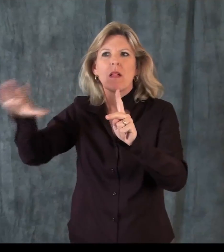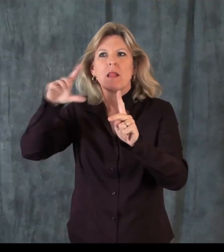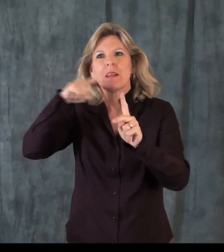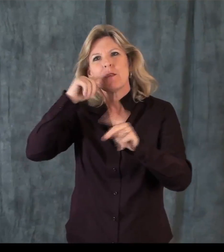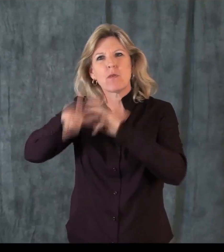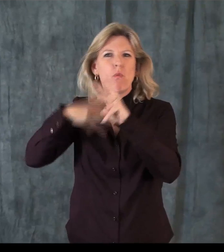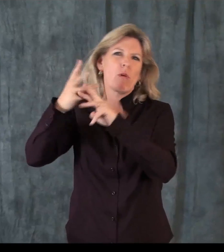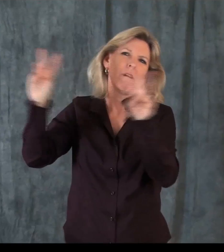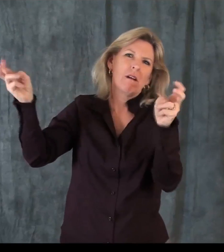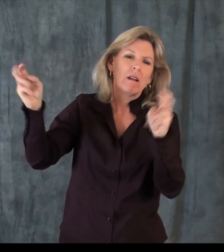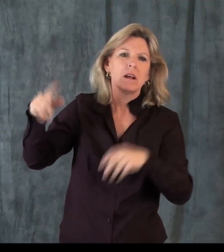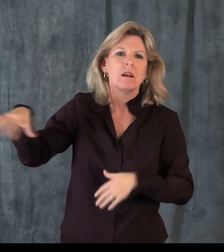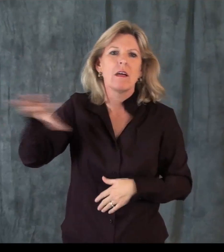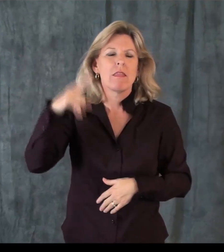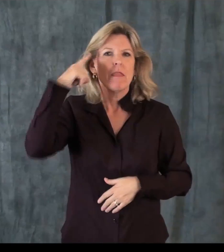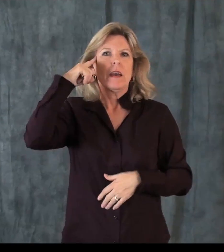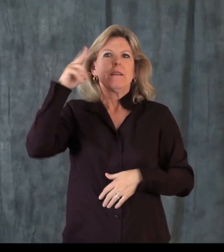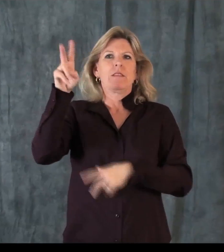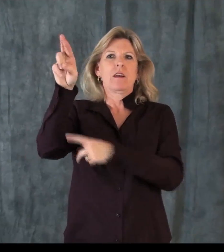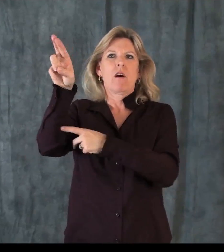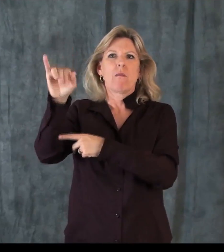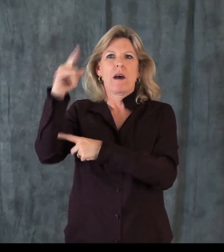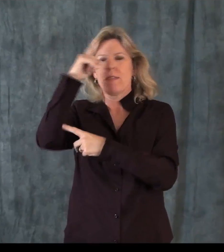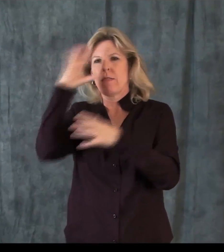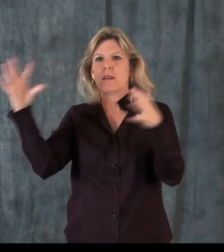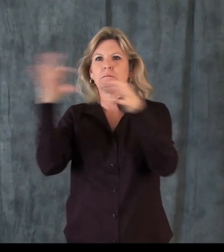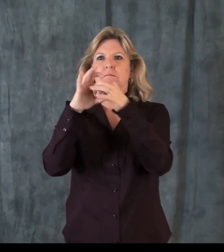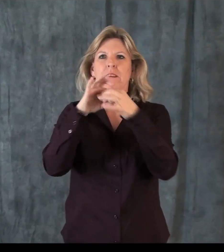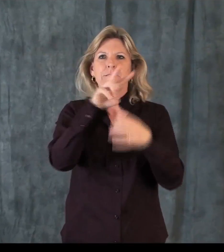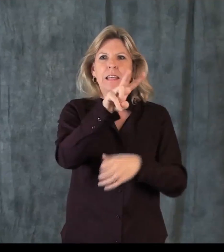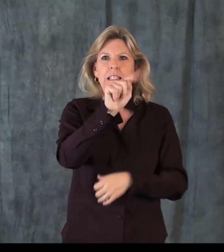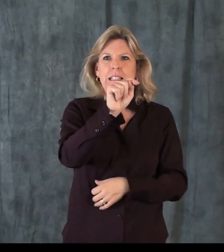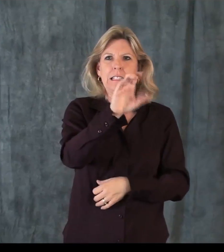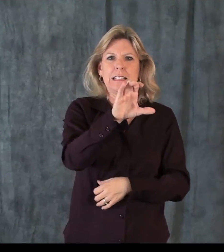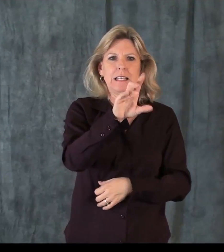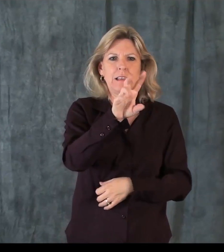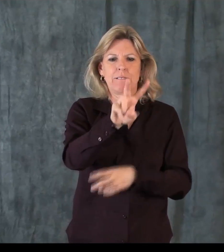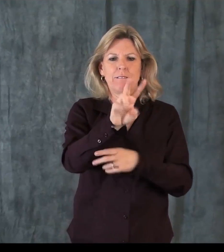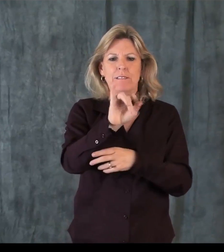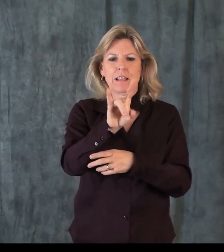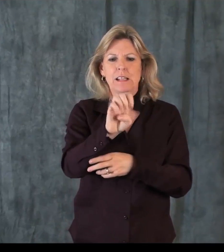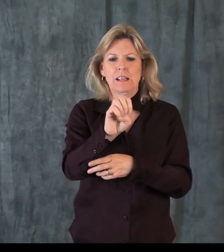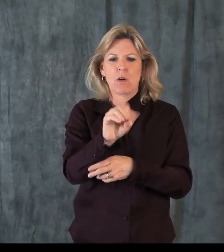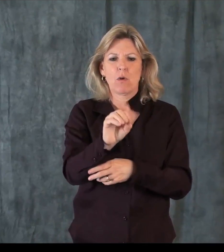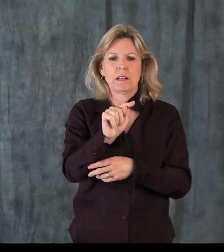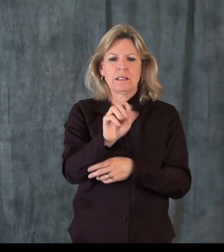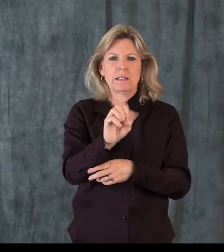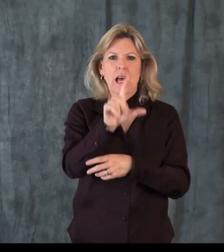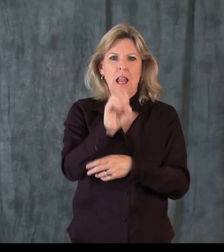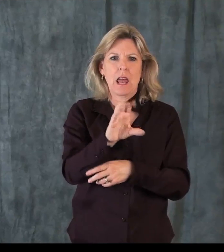people who can hear get this notion that VRI is exactly like VTC, video